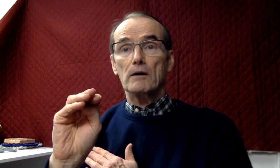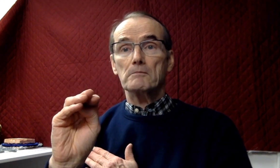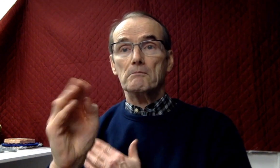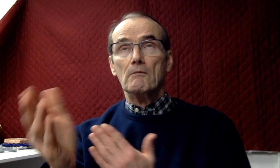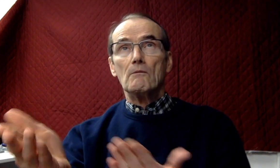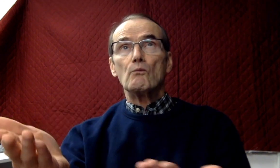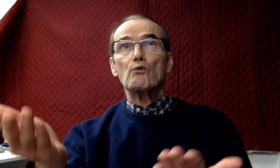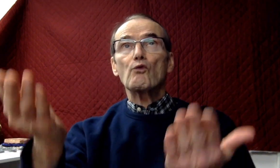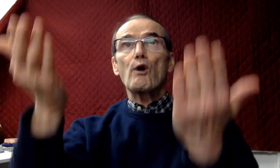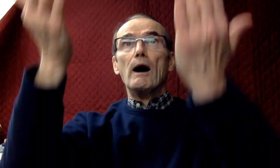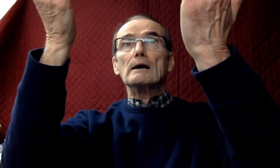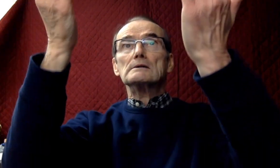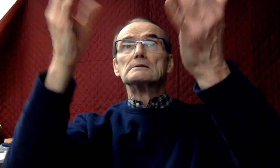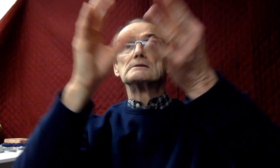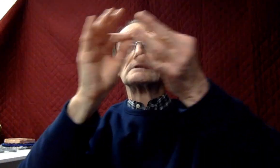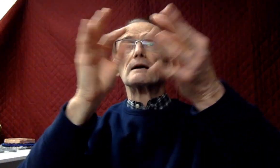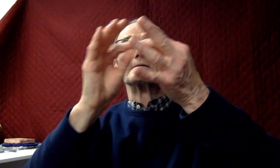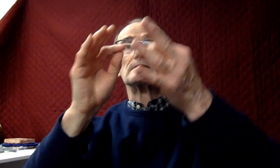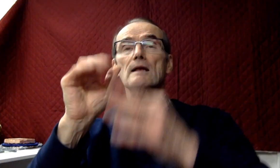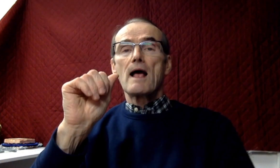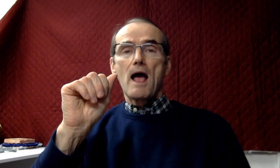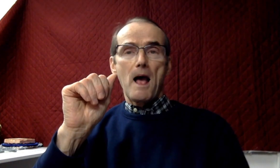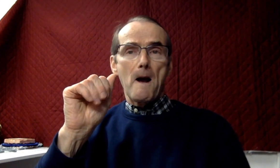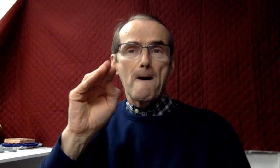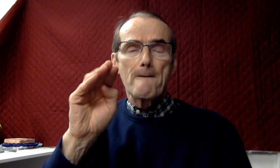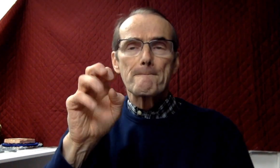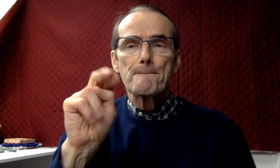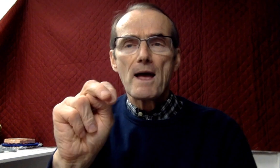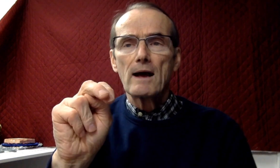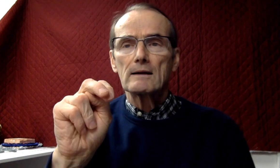raised high, answered, Amen, Amen.